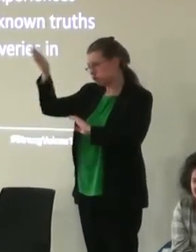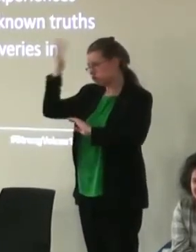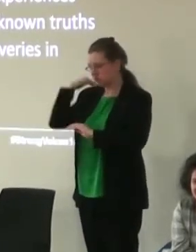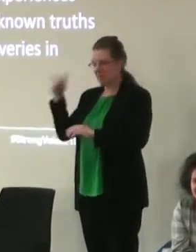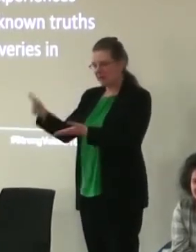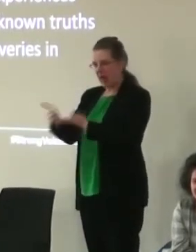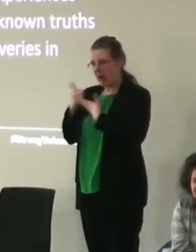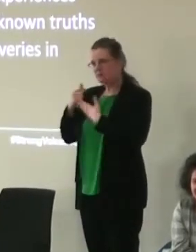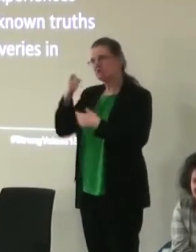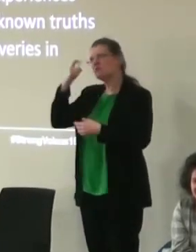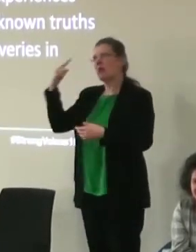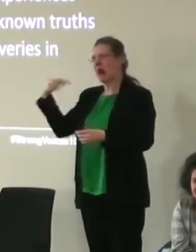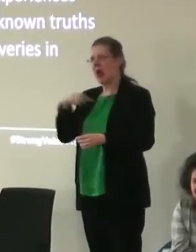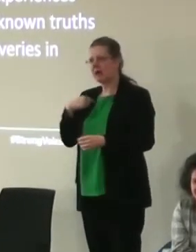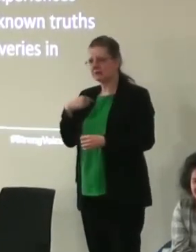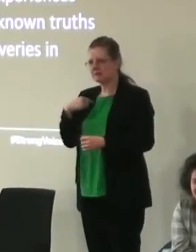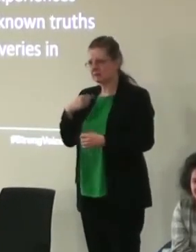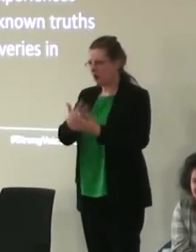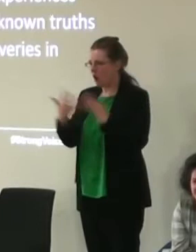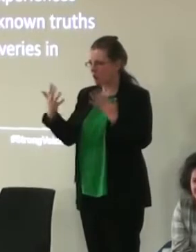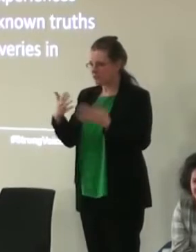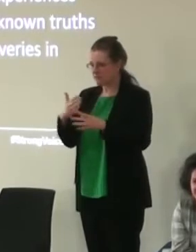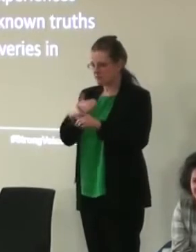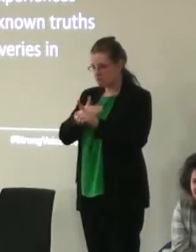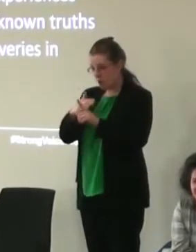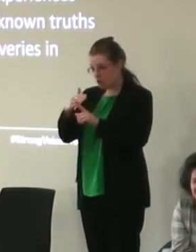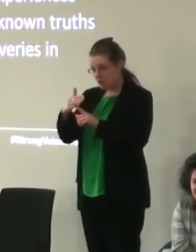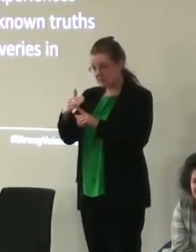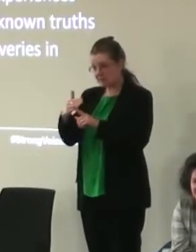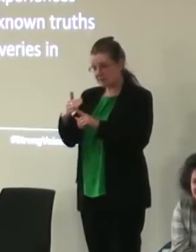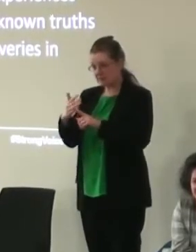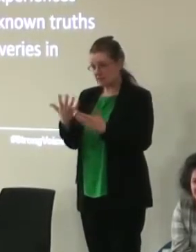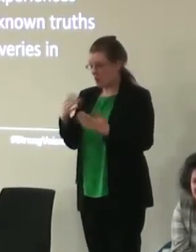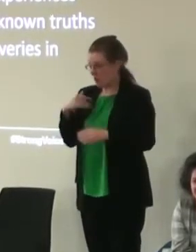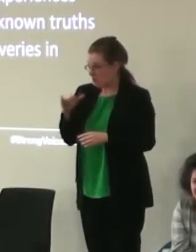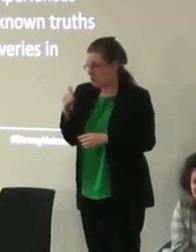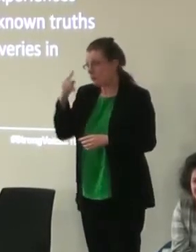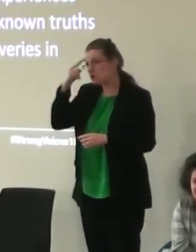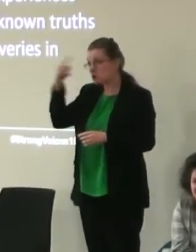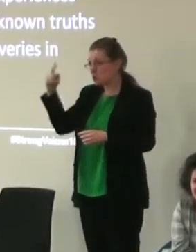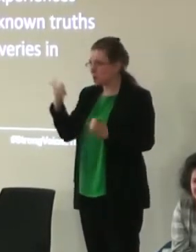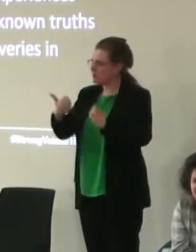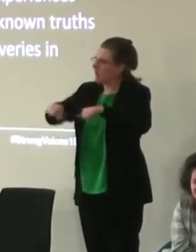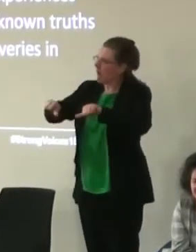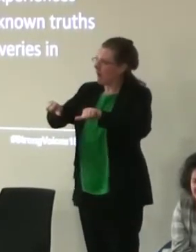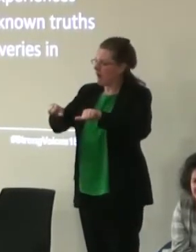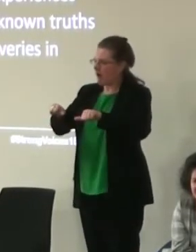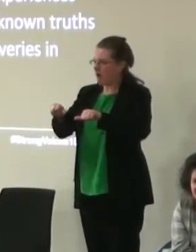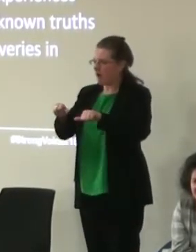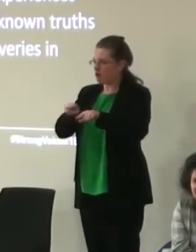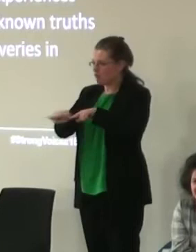to highlight, for instance, that a lot of the progress that might have been made, that we perhaps assumed was being made in reaching,